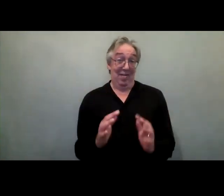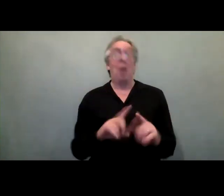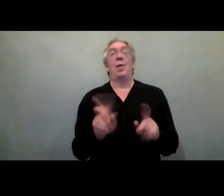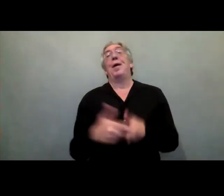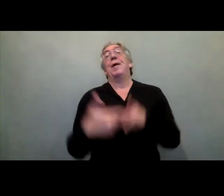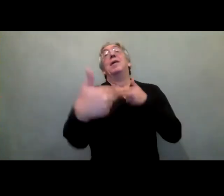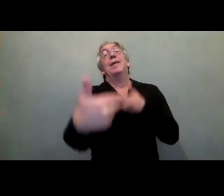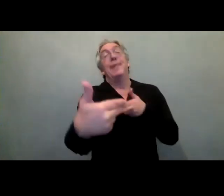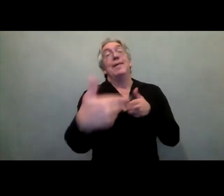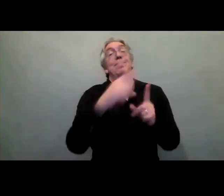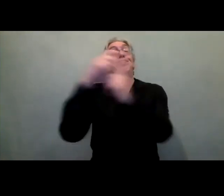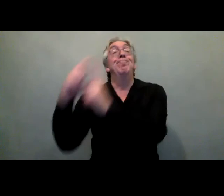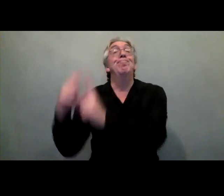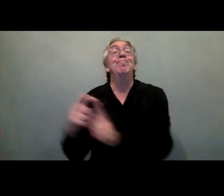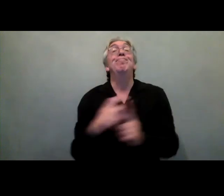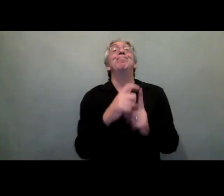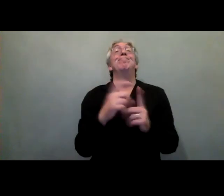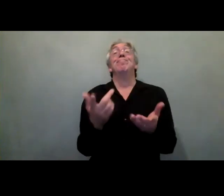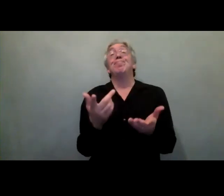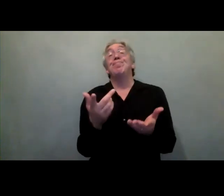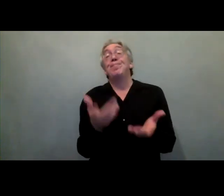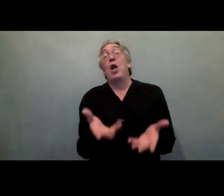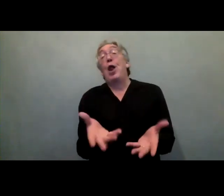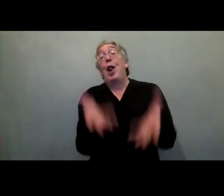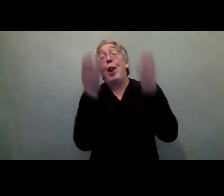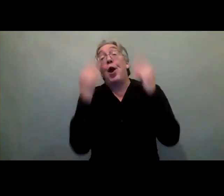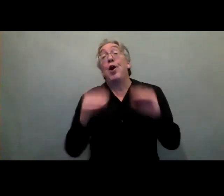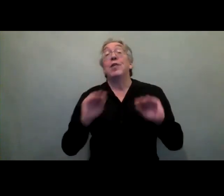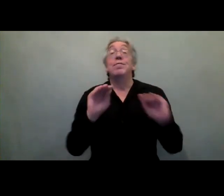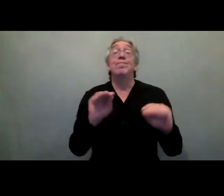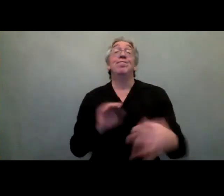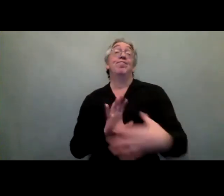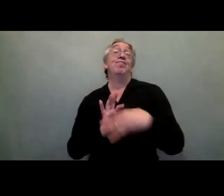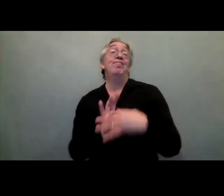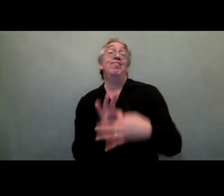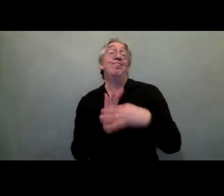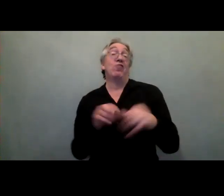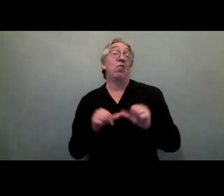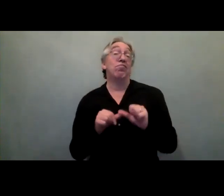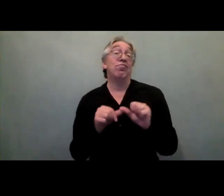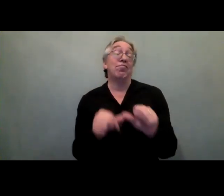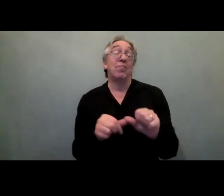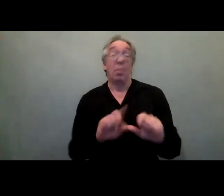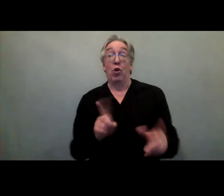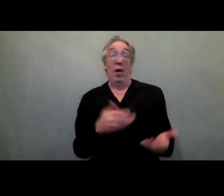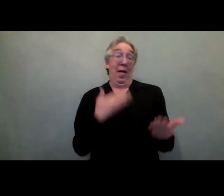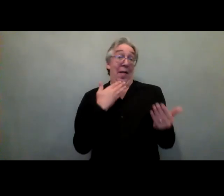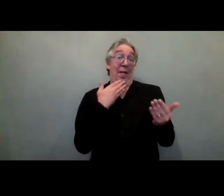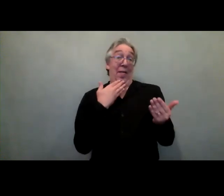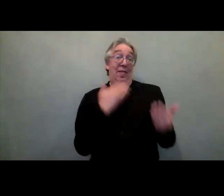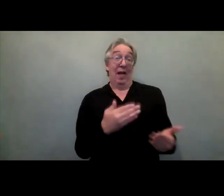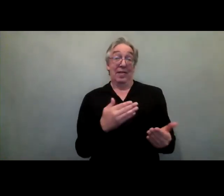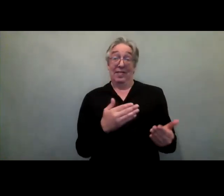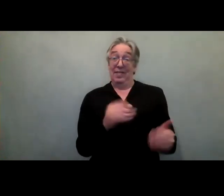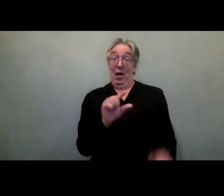able to learn, to share ideas and make relationships. And through GLAAD, we have really achieved a lot in the last